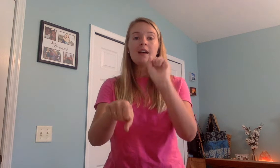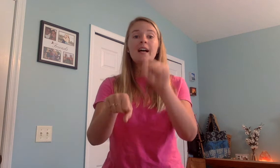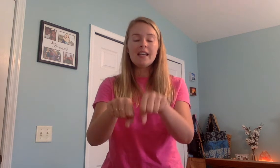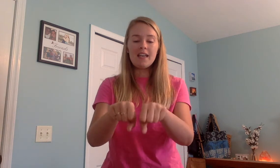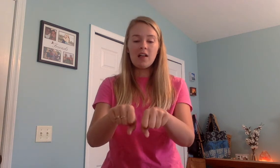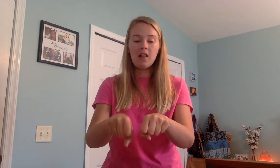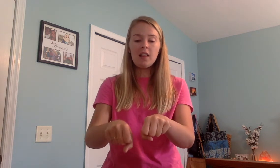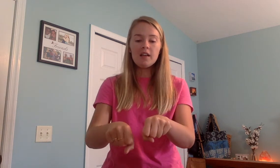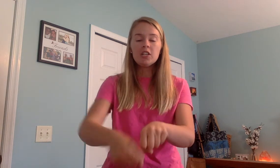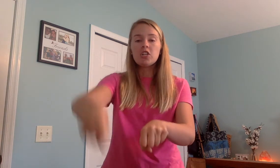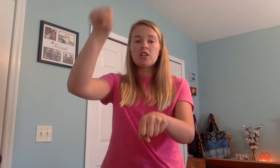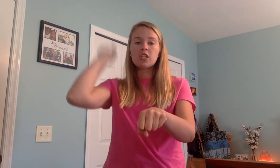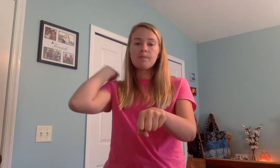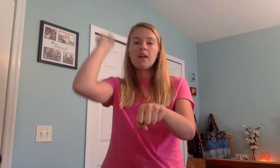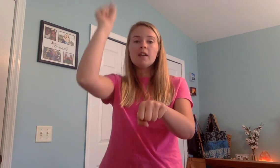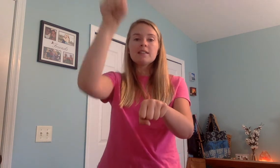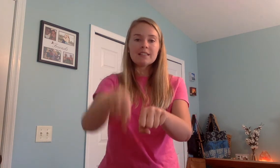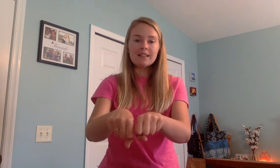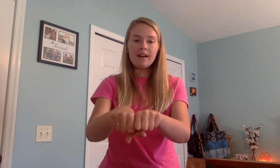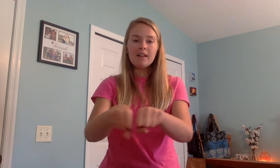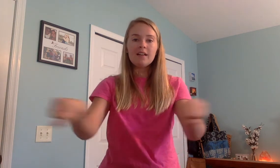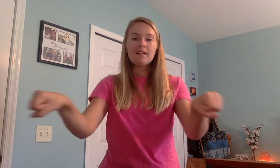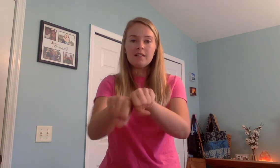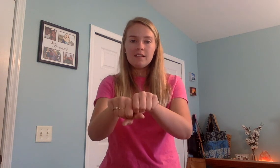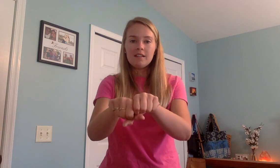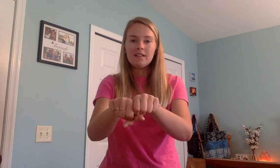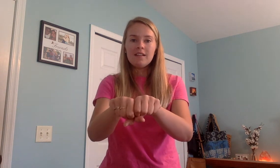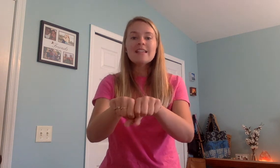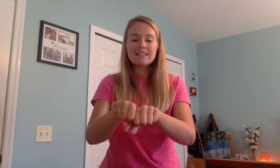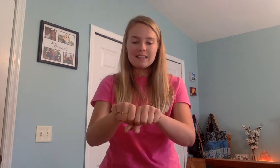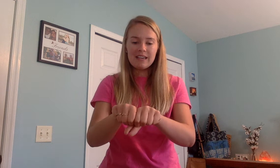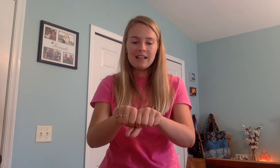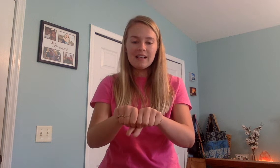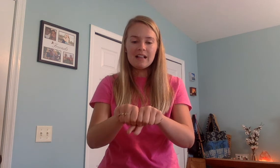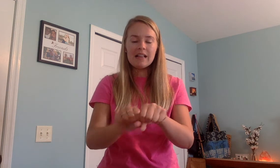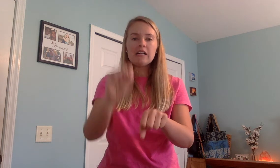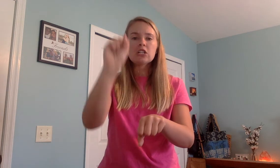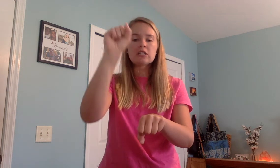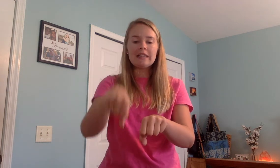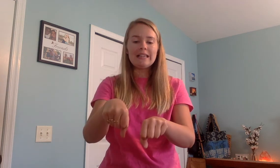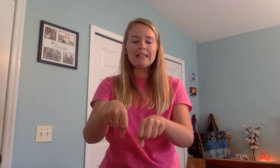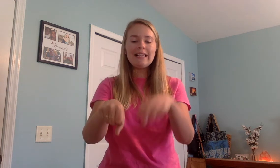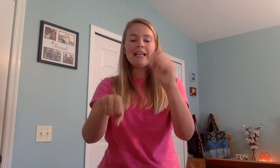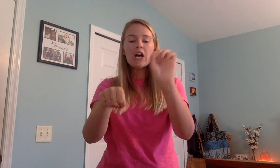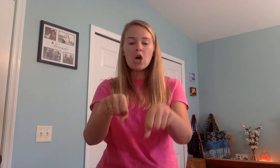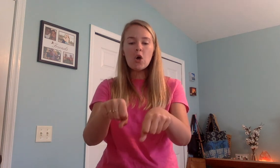Spill. Change sp to sk. Skill. Slop.